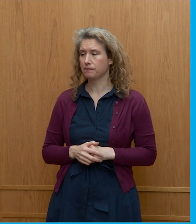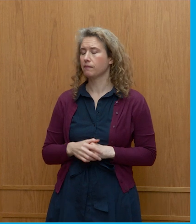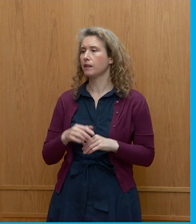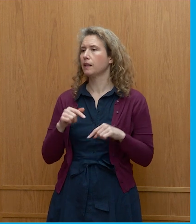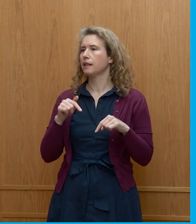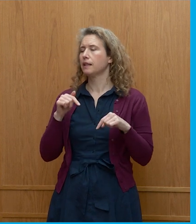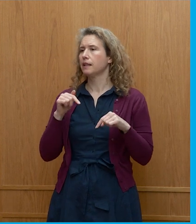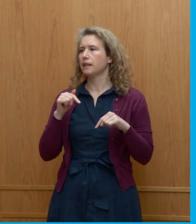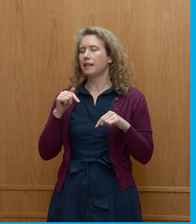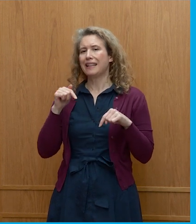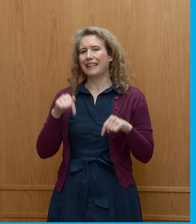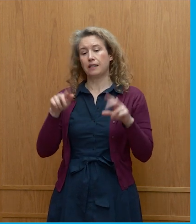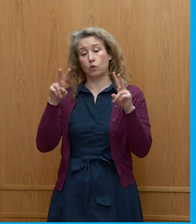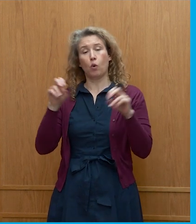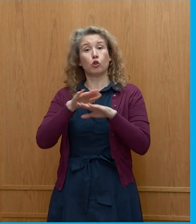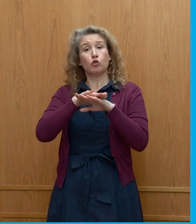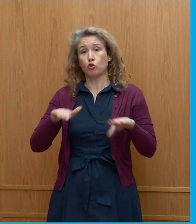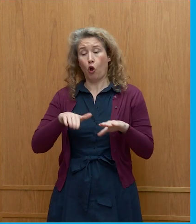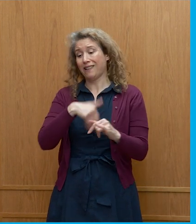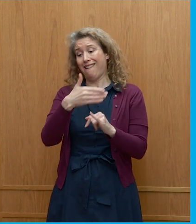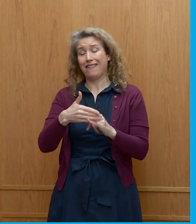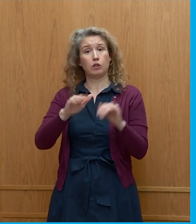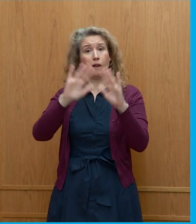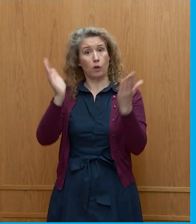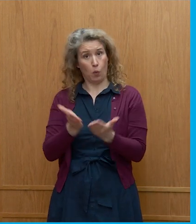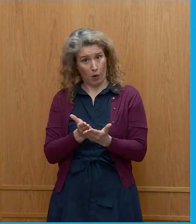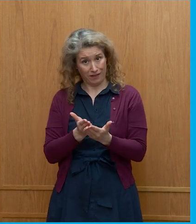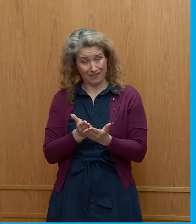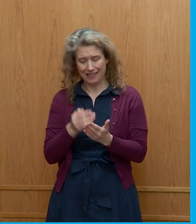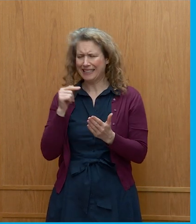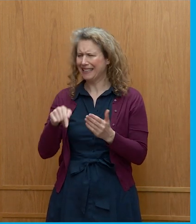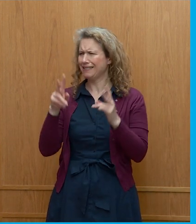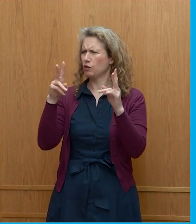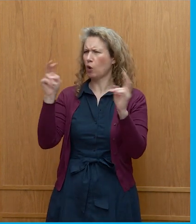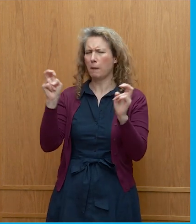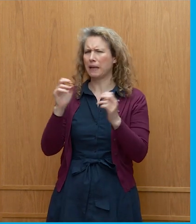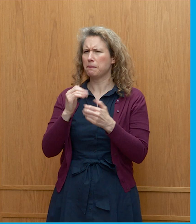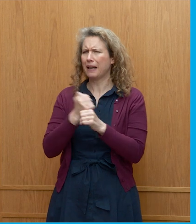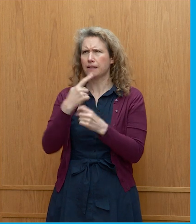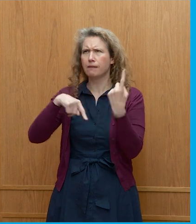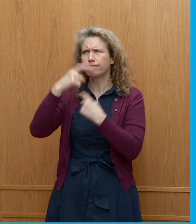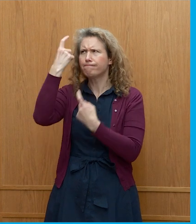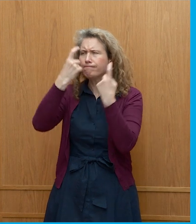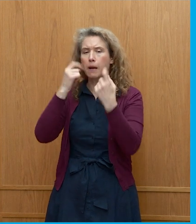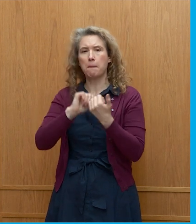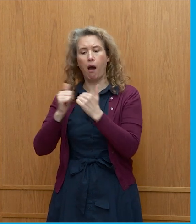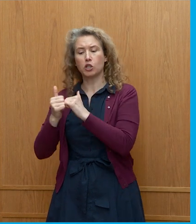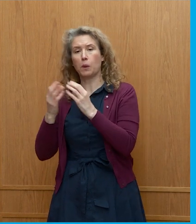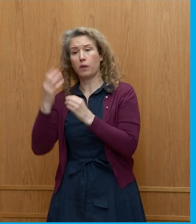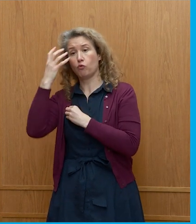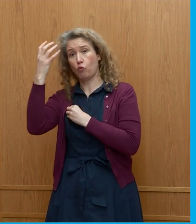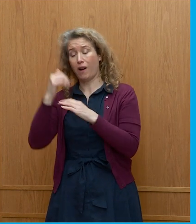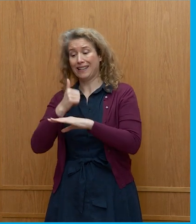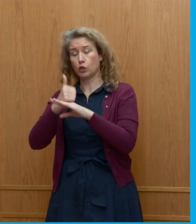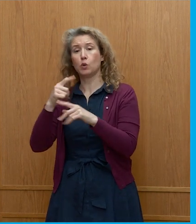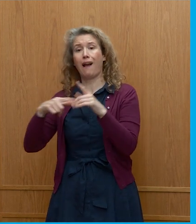Not the End of the World, a thought-provoking topic in partnership with the Rowett Institute at the University